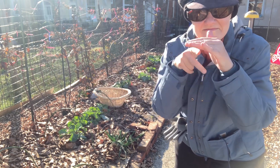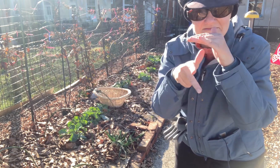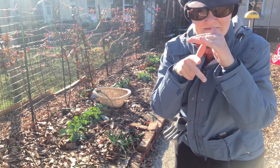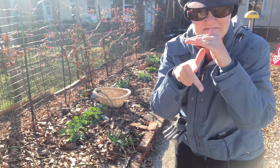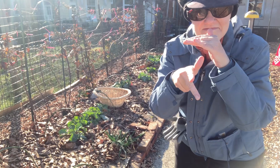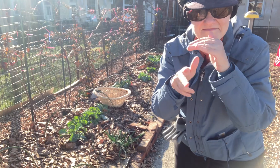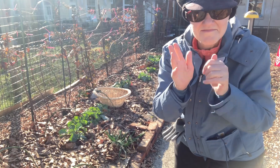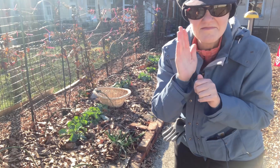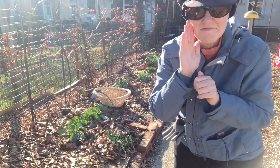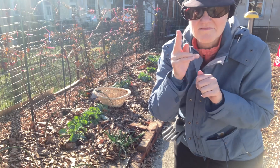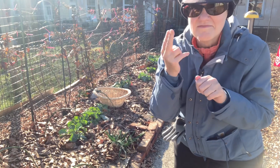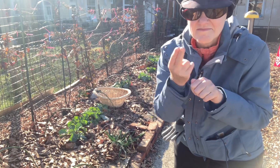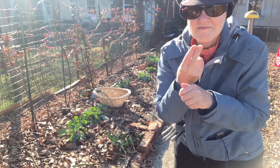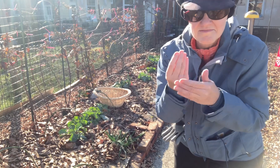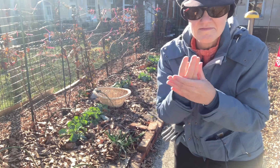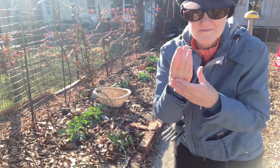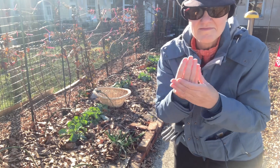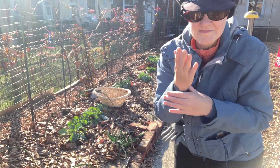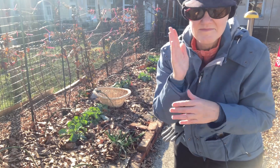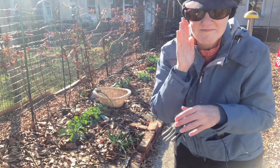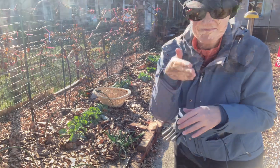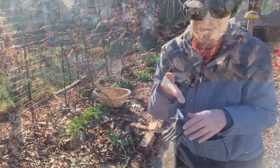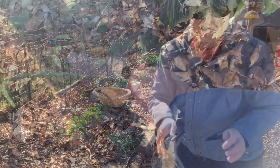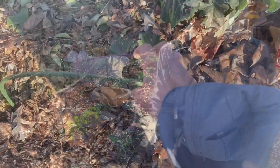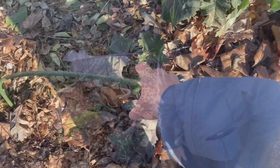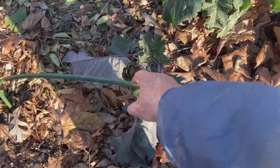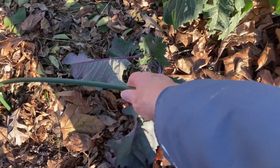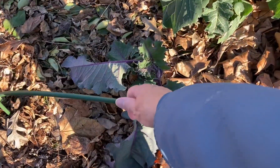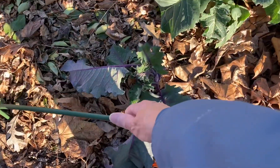and we're going to store those in the garage we will use them again in the spring